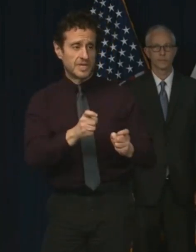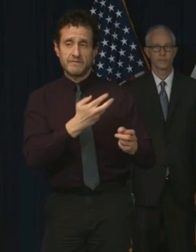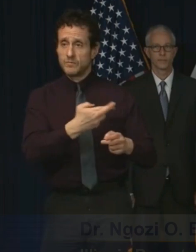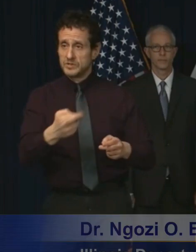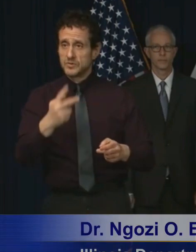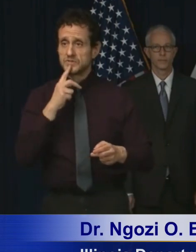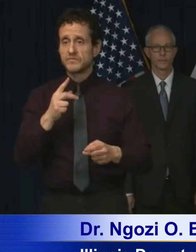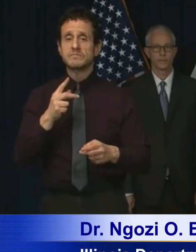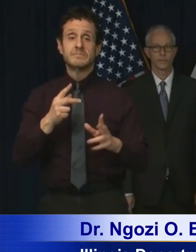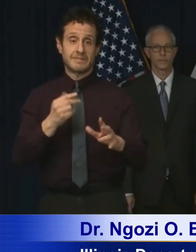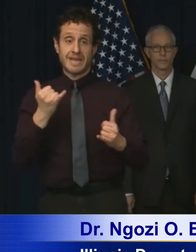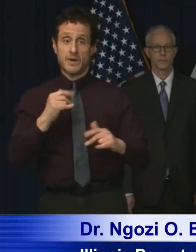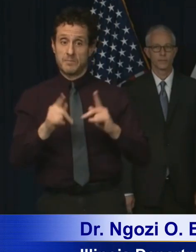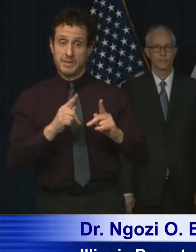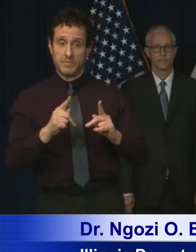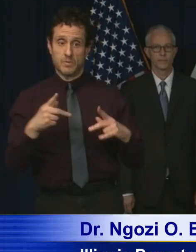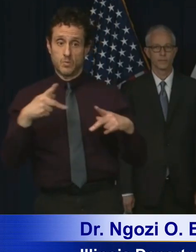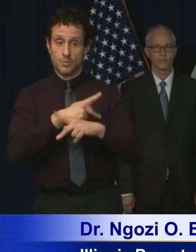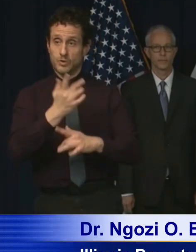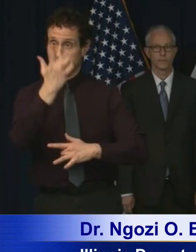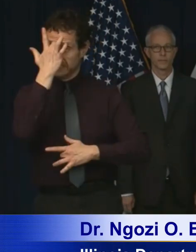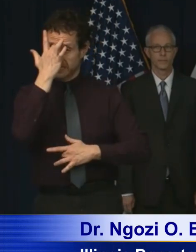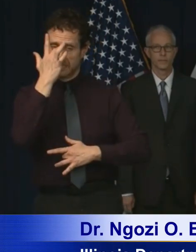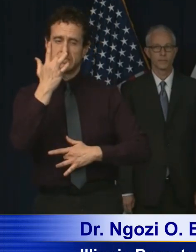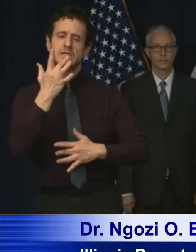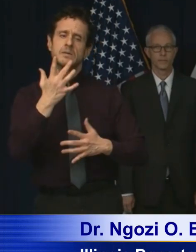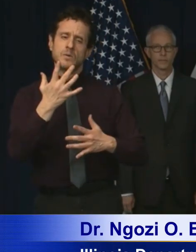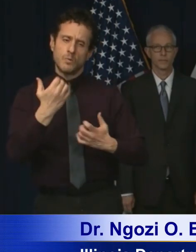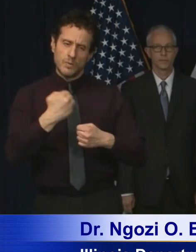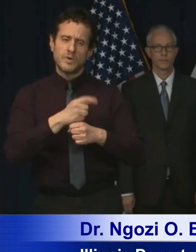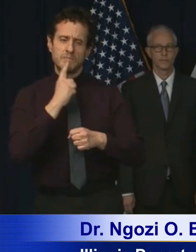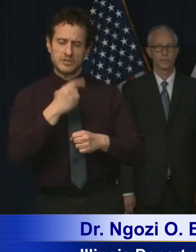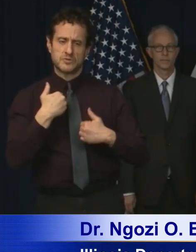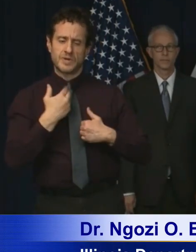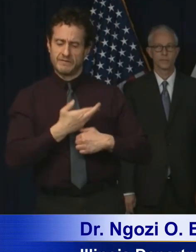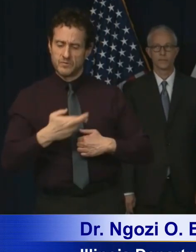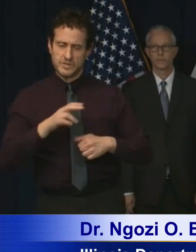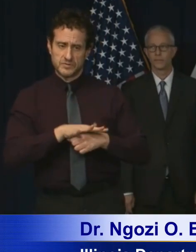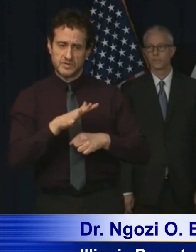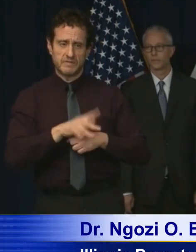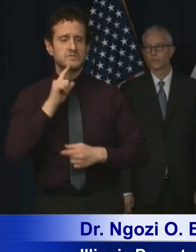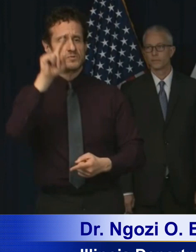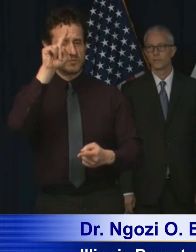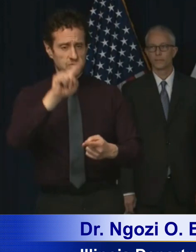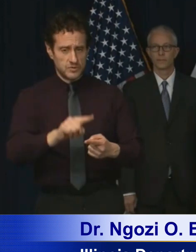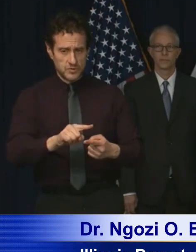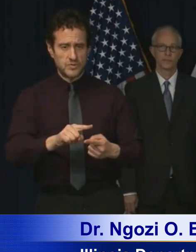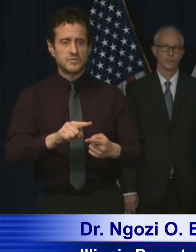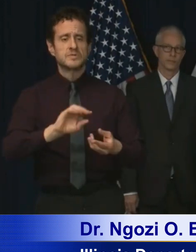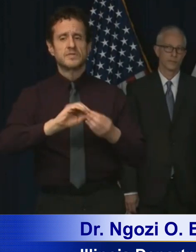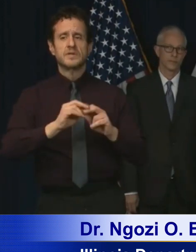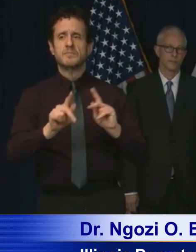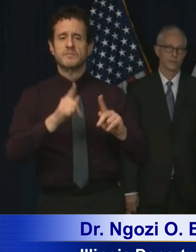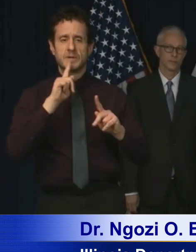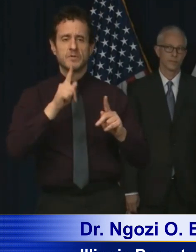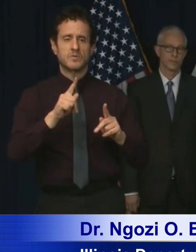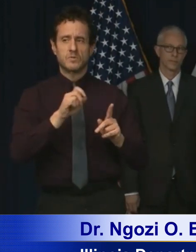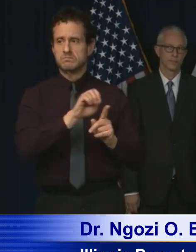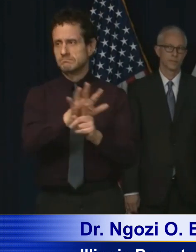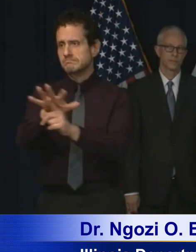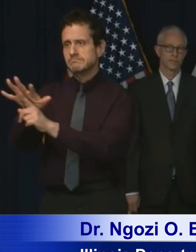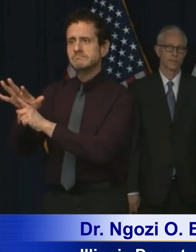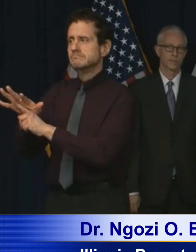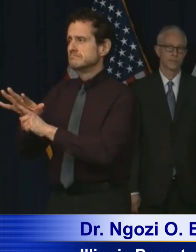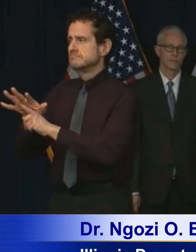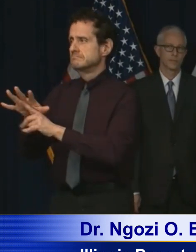sickest in order to reduce the overall number of people who are exposed